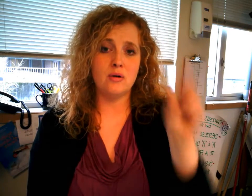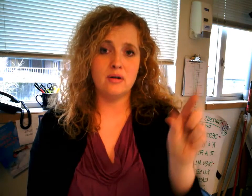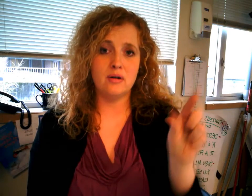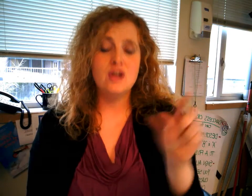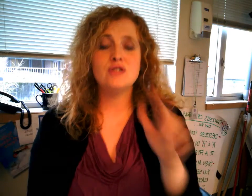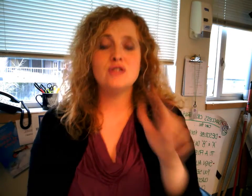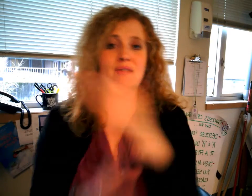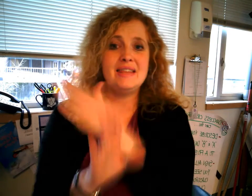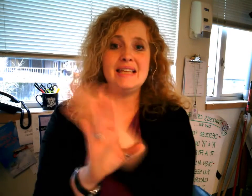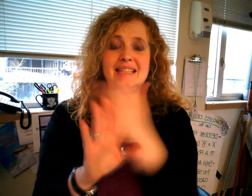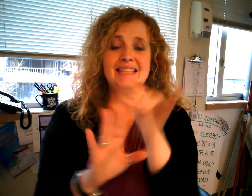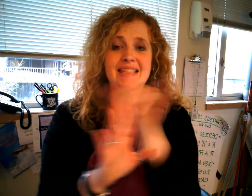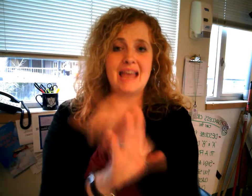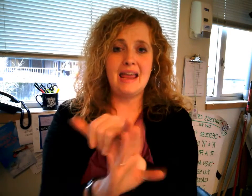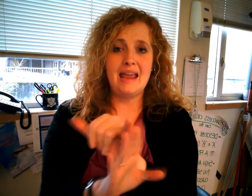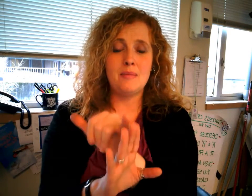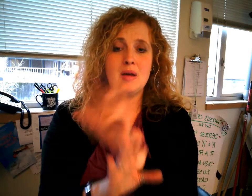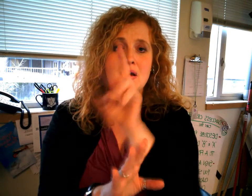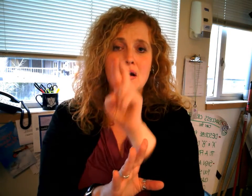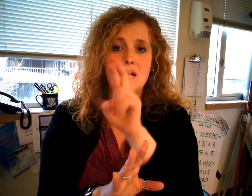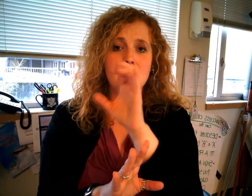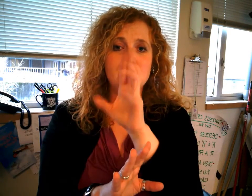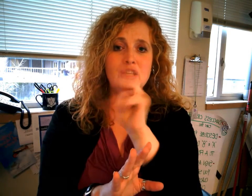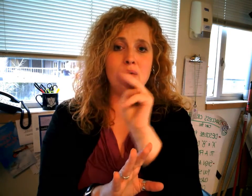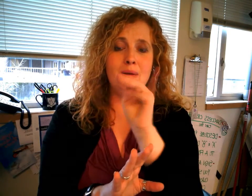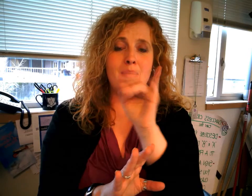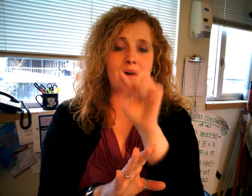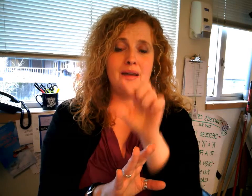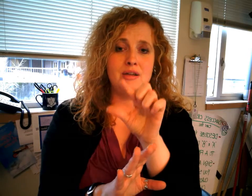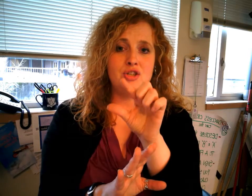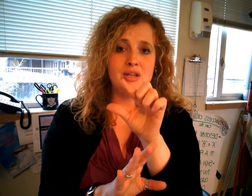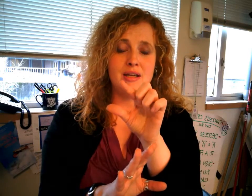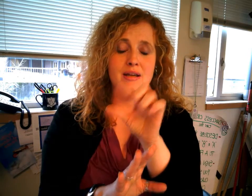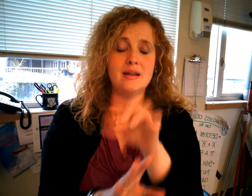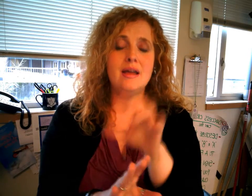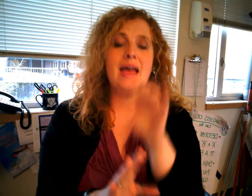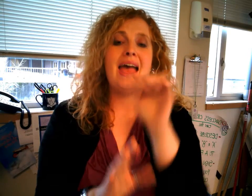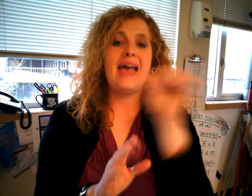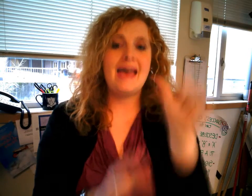so everything's the same r-c-u-m-i-n-g at